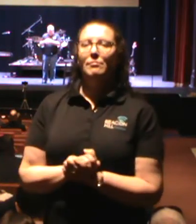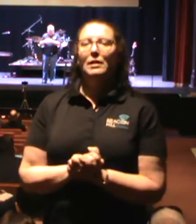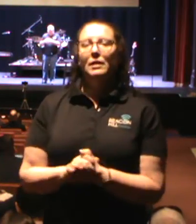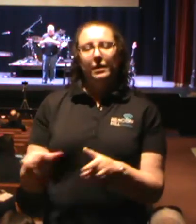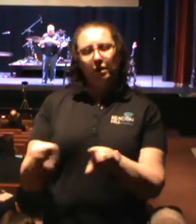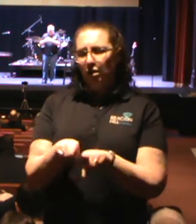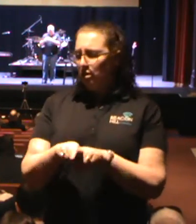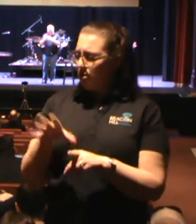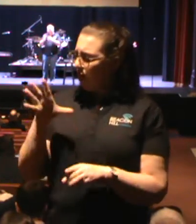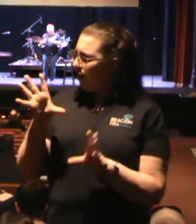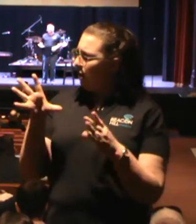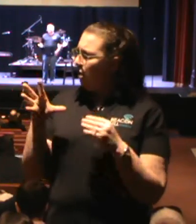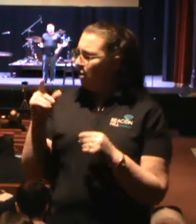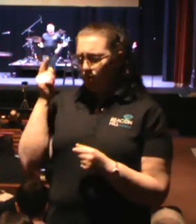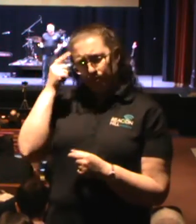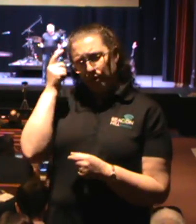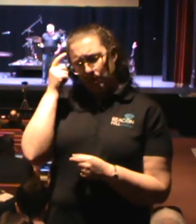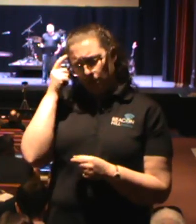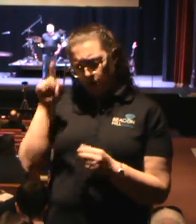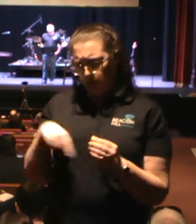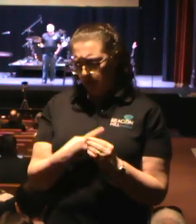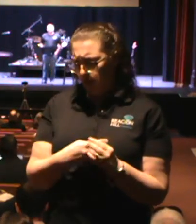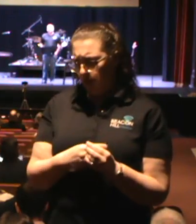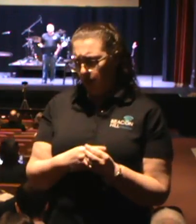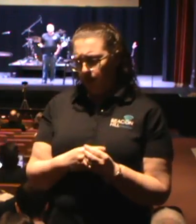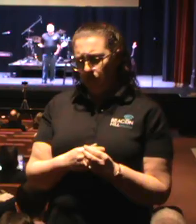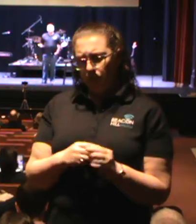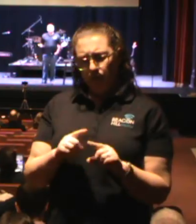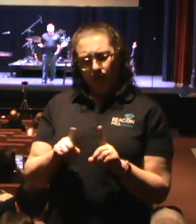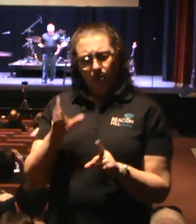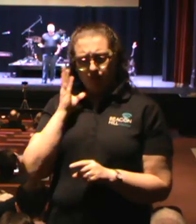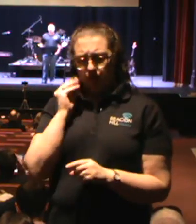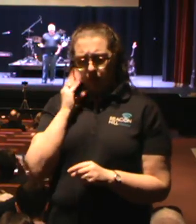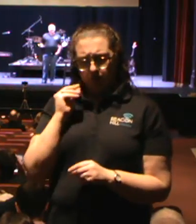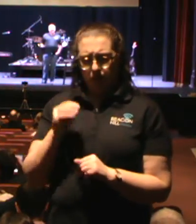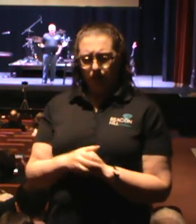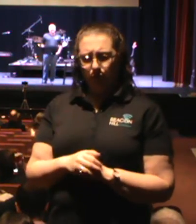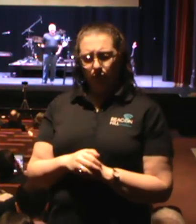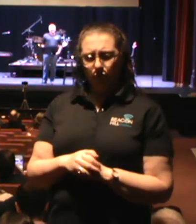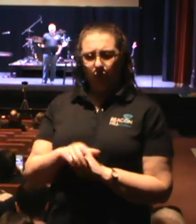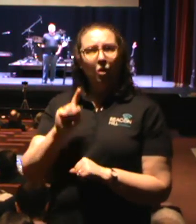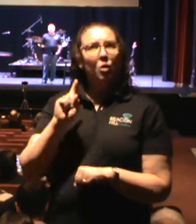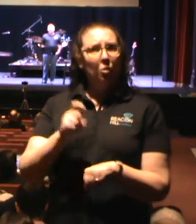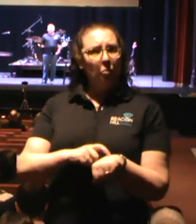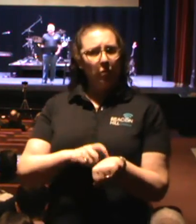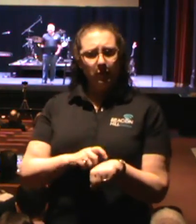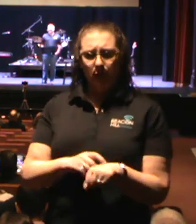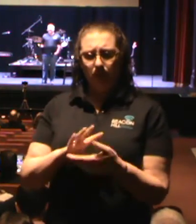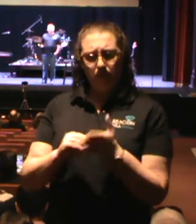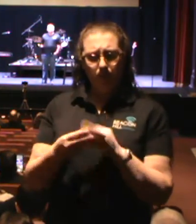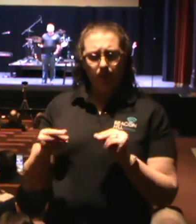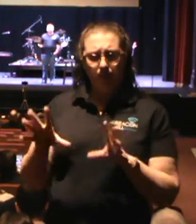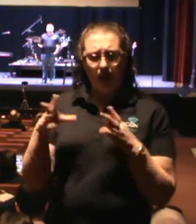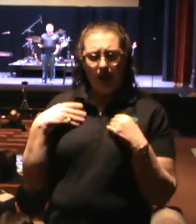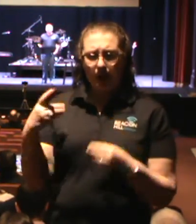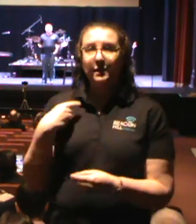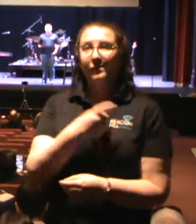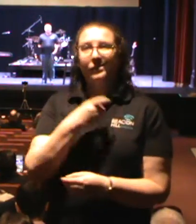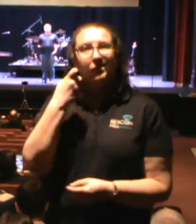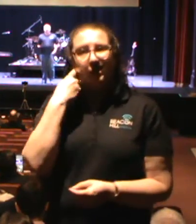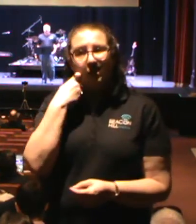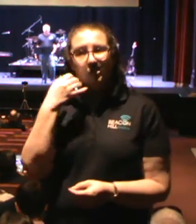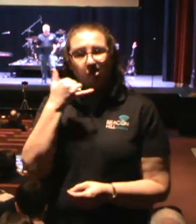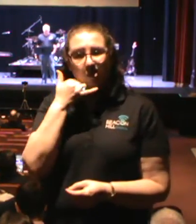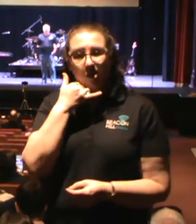I thought about another experience I had with deacons. One day I had a deacon actually call